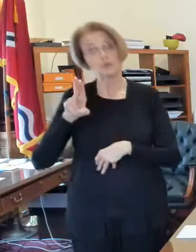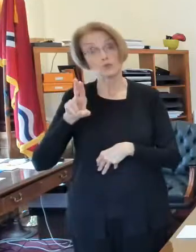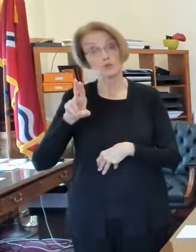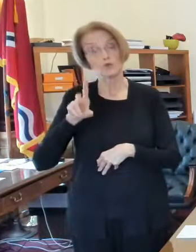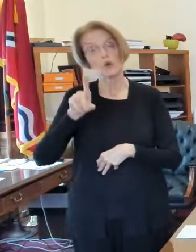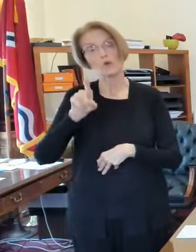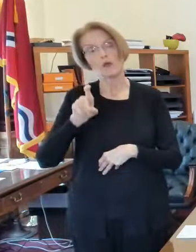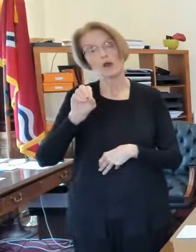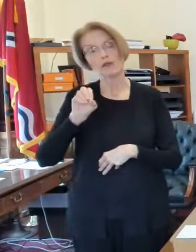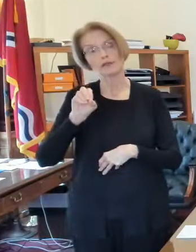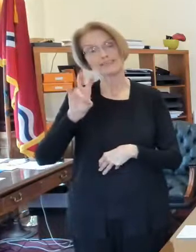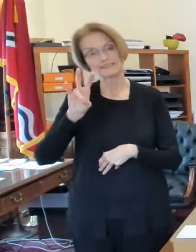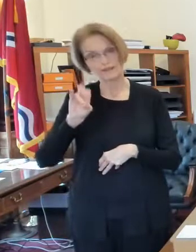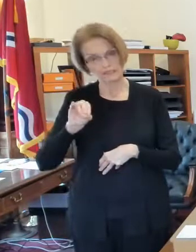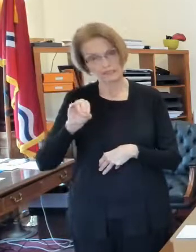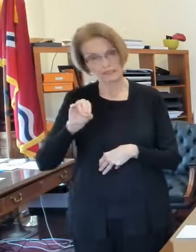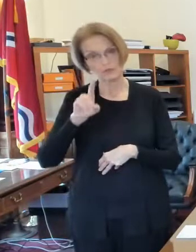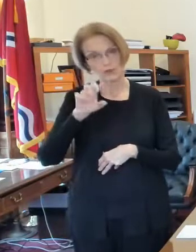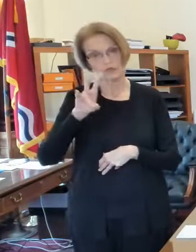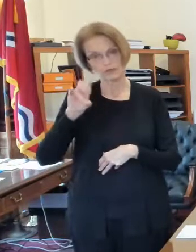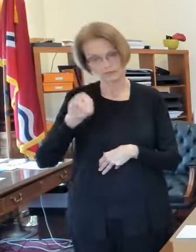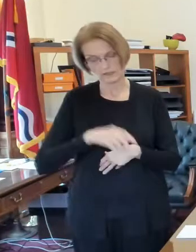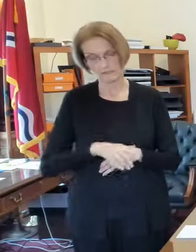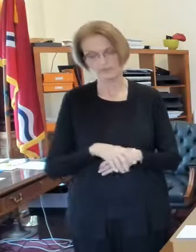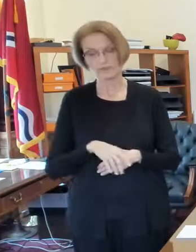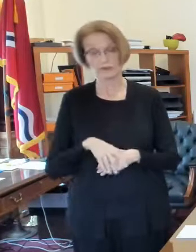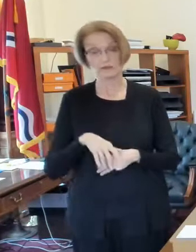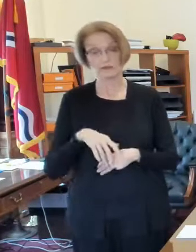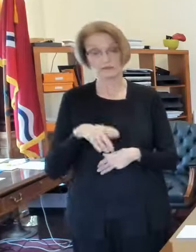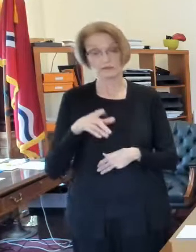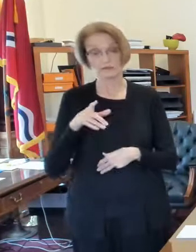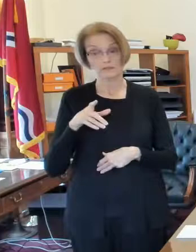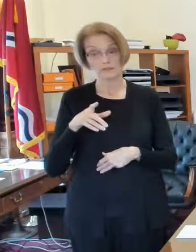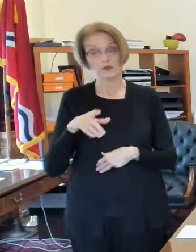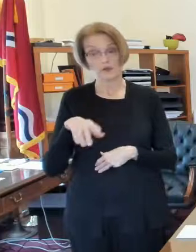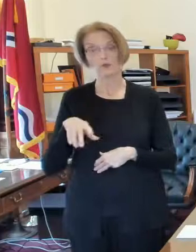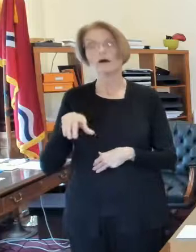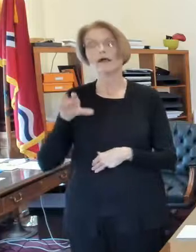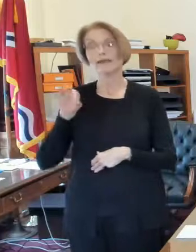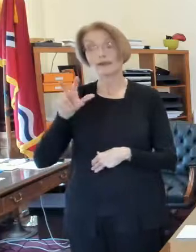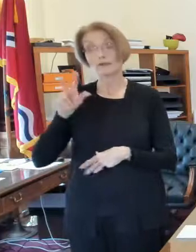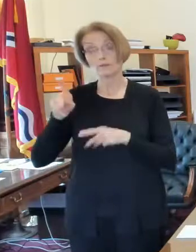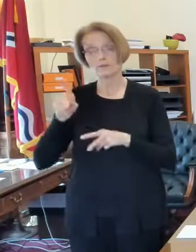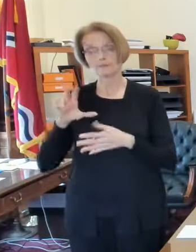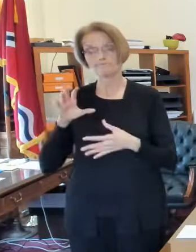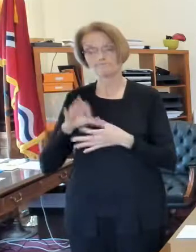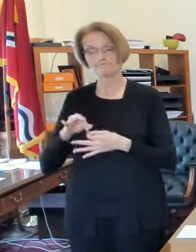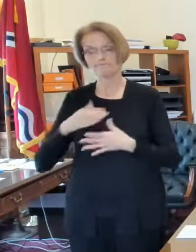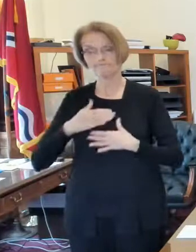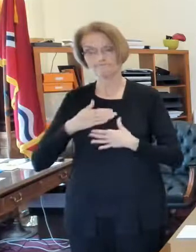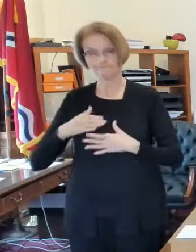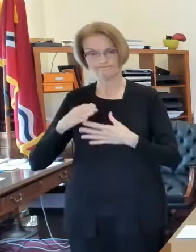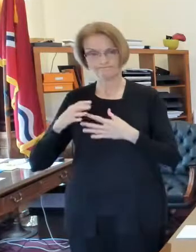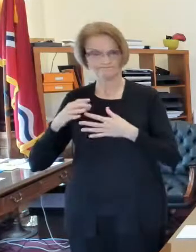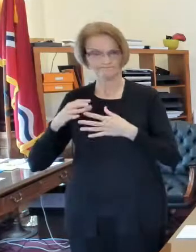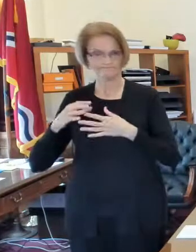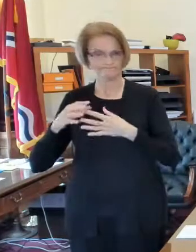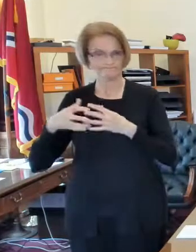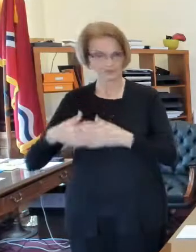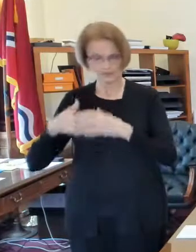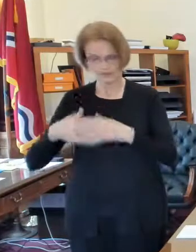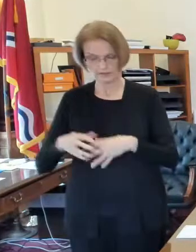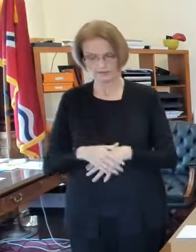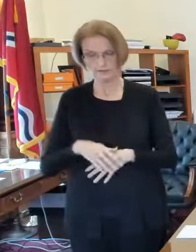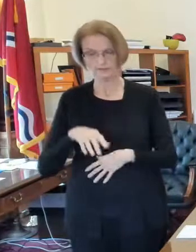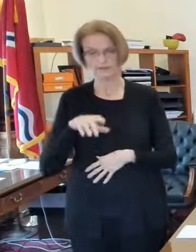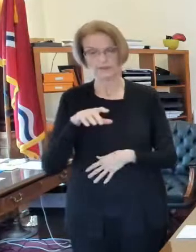170 and 93 of those folks are on ventilators 130 people